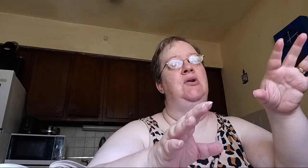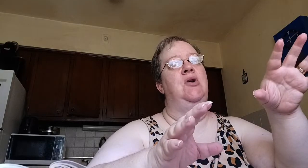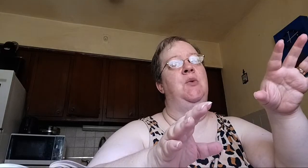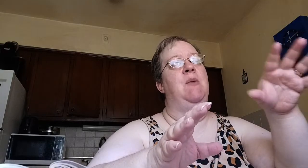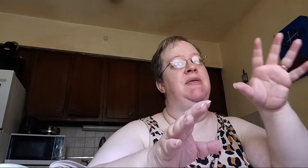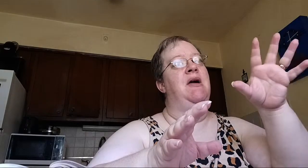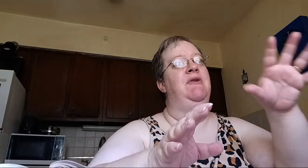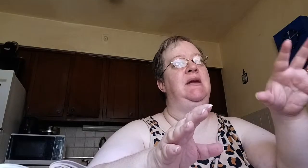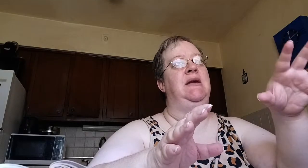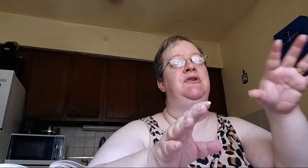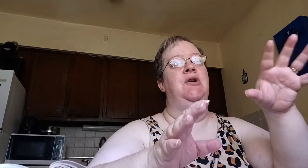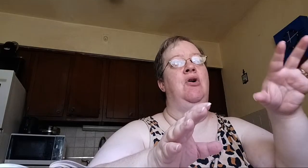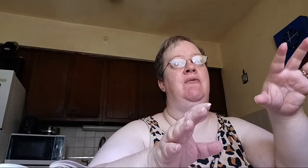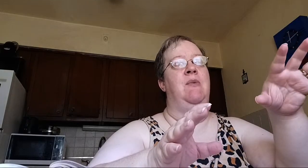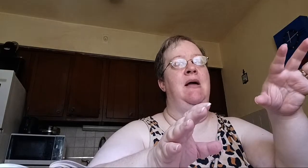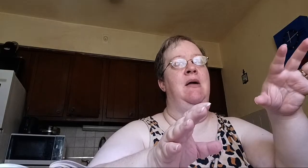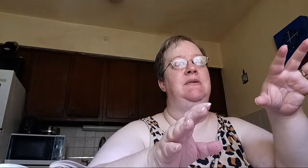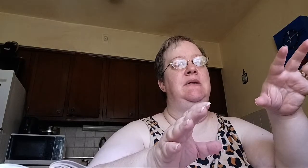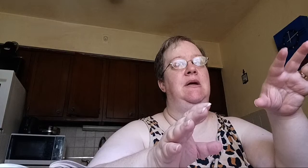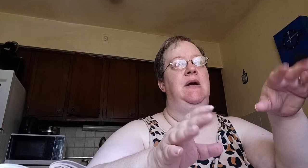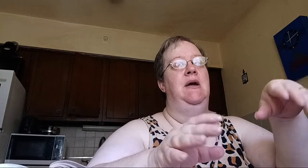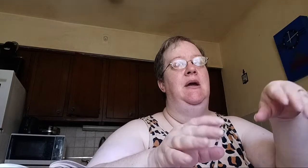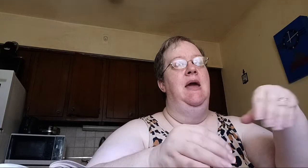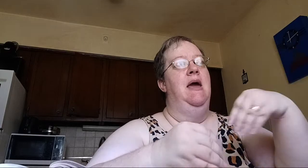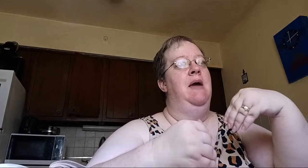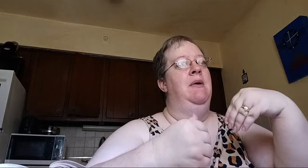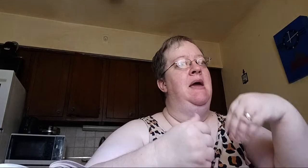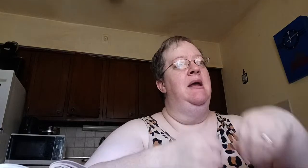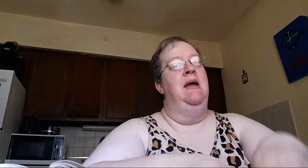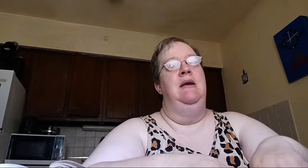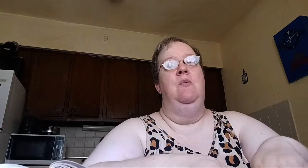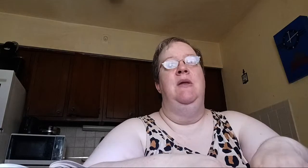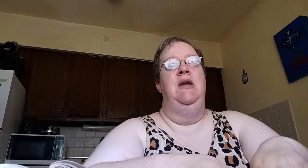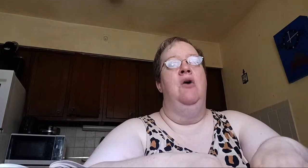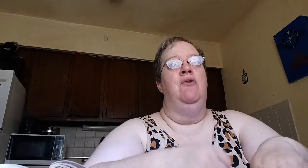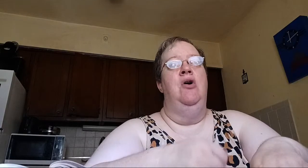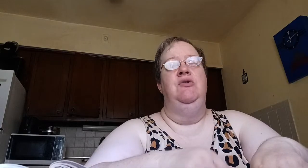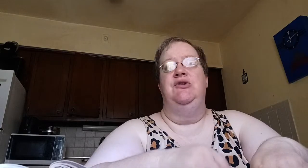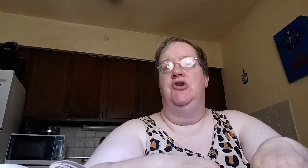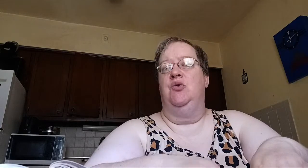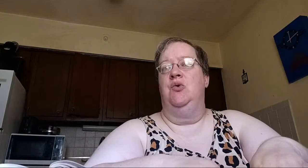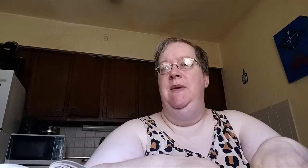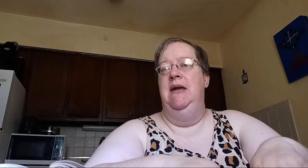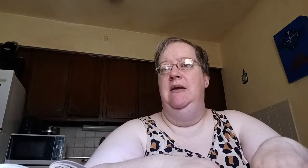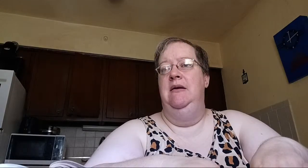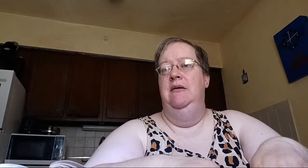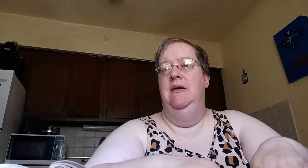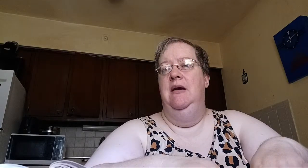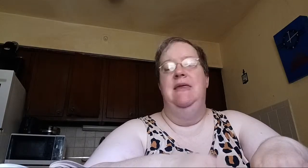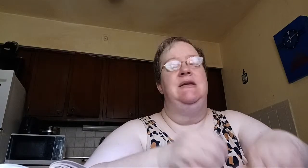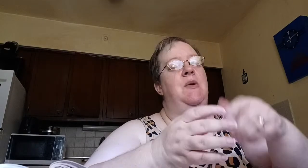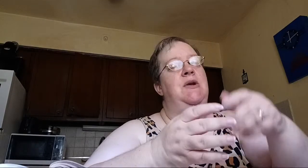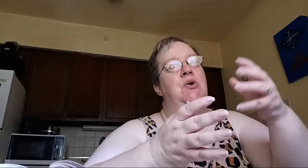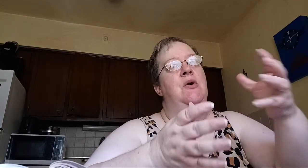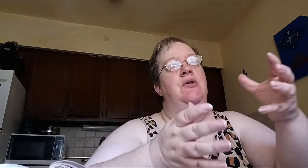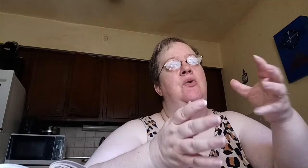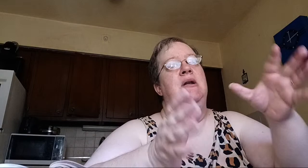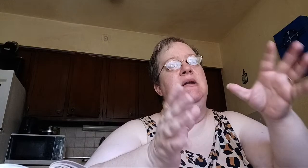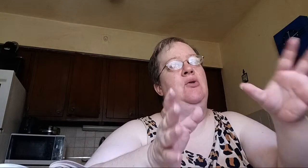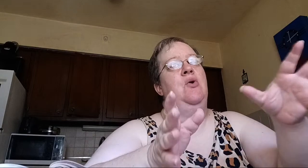your way without feeling guilty or overwhelmed. And when the overload starts creeping in, that's when you go to the Lord and say, Lord, help